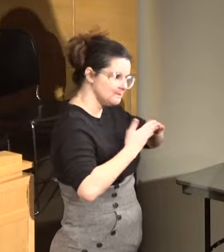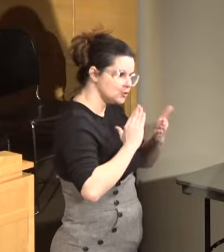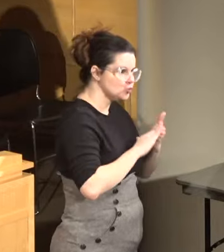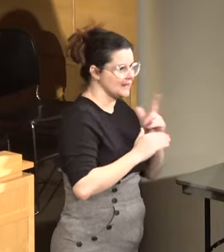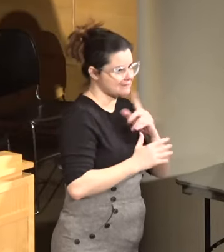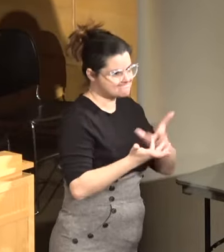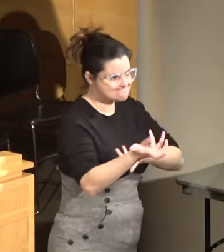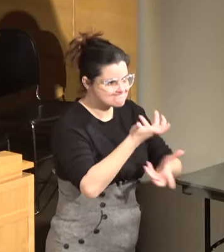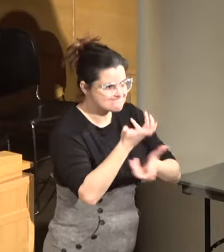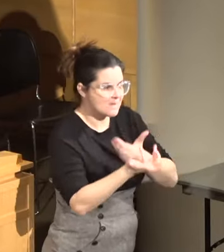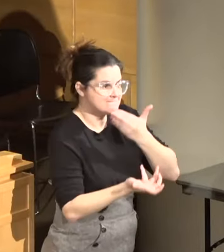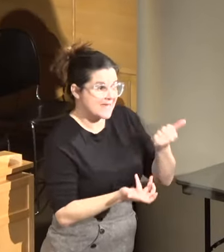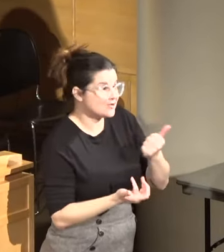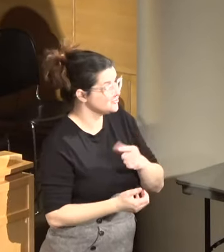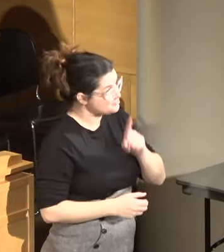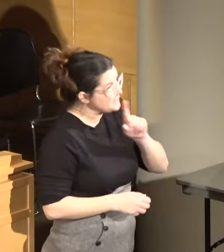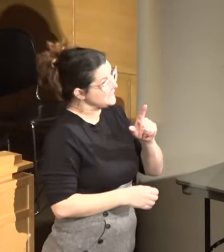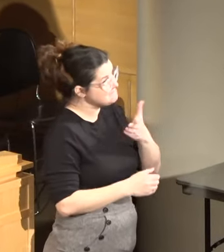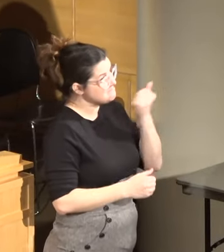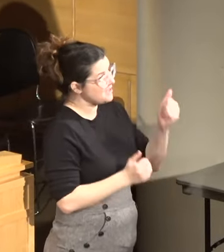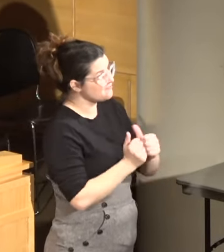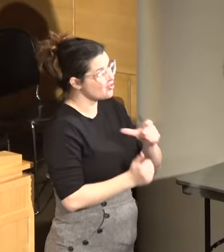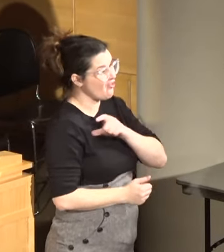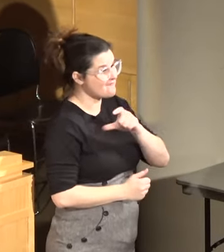better is better for law enforcement.